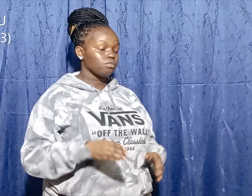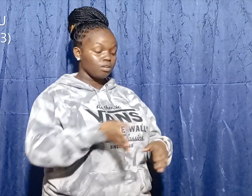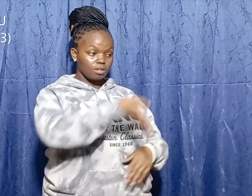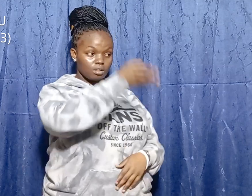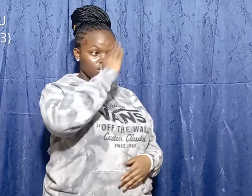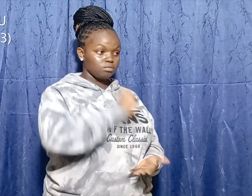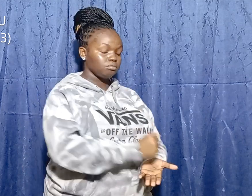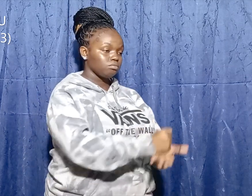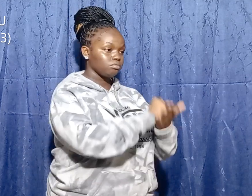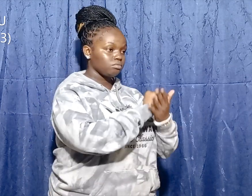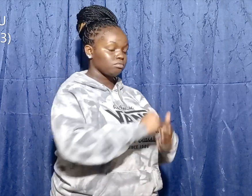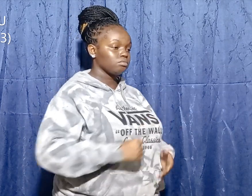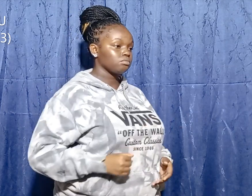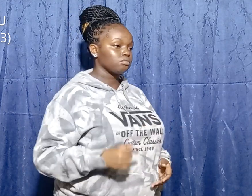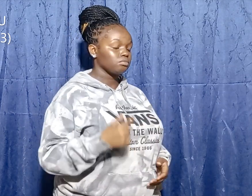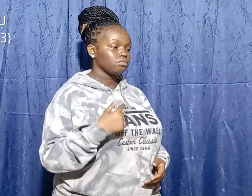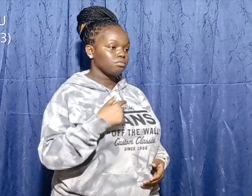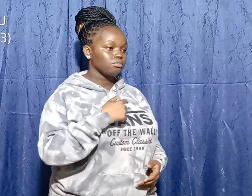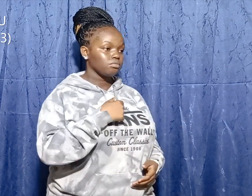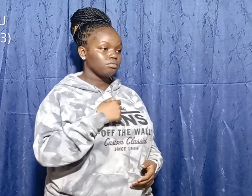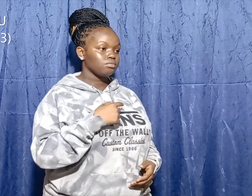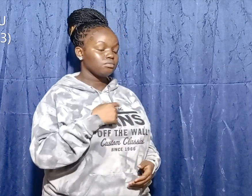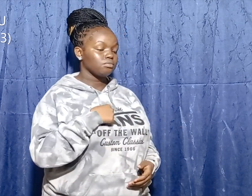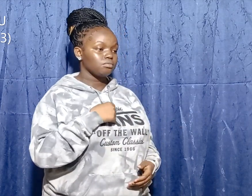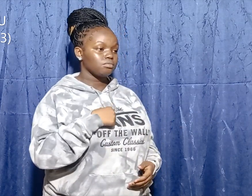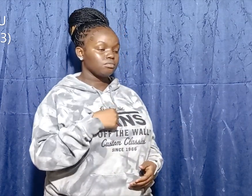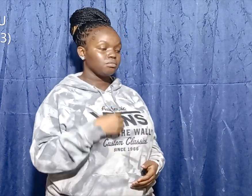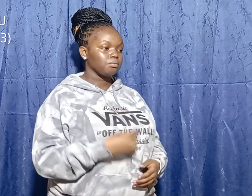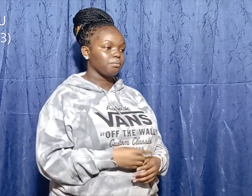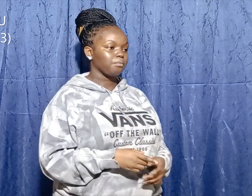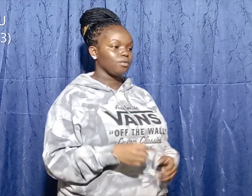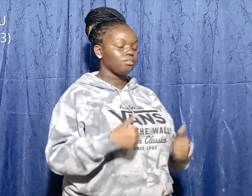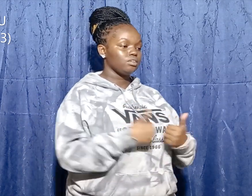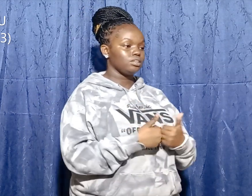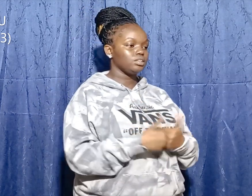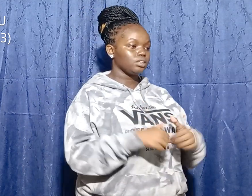people and animals will come and destroy everything.